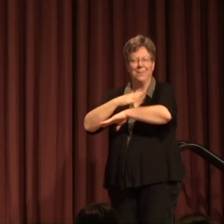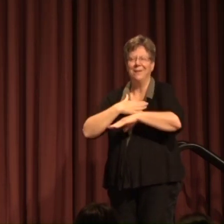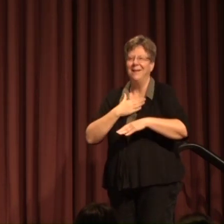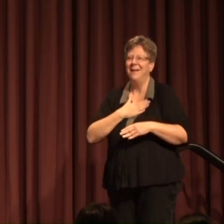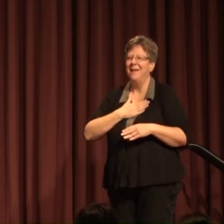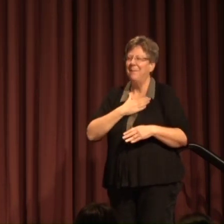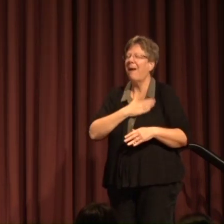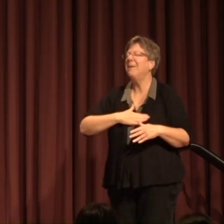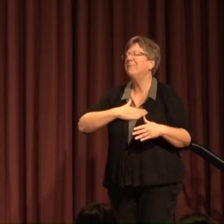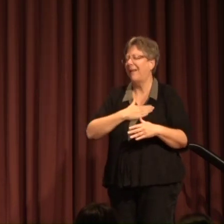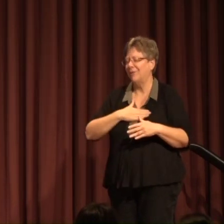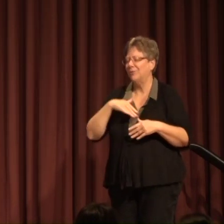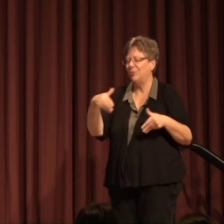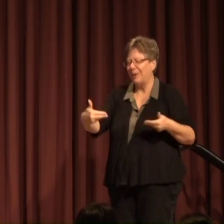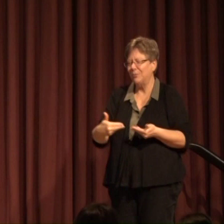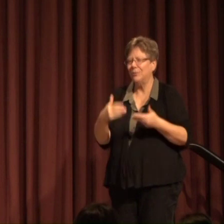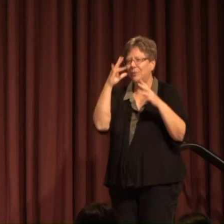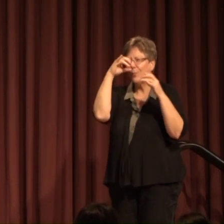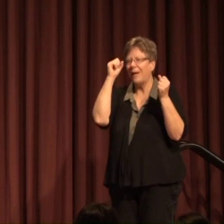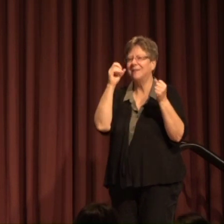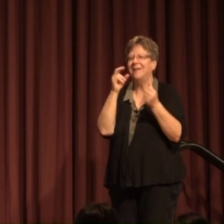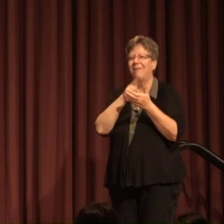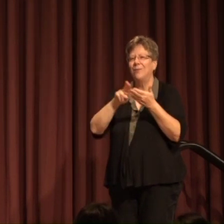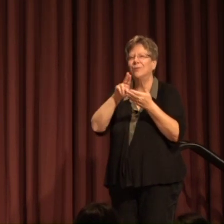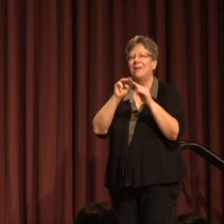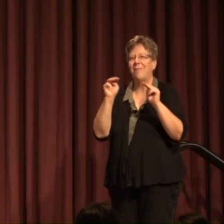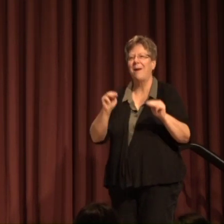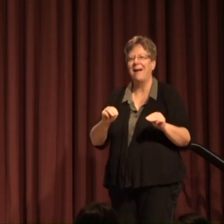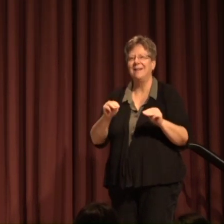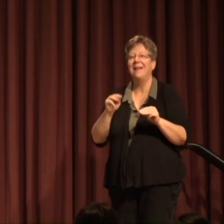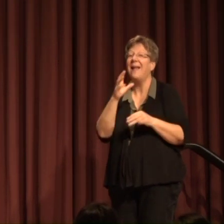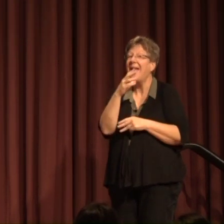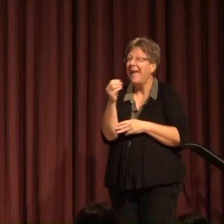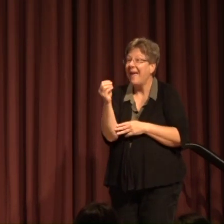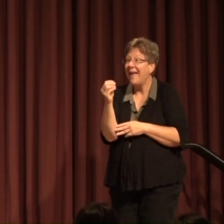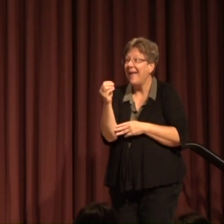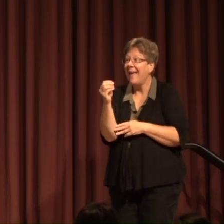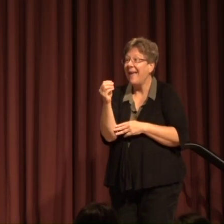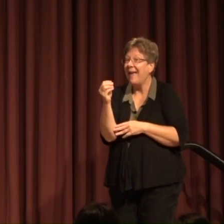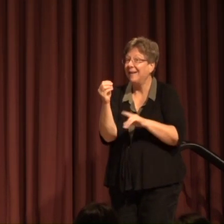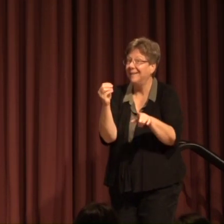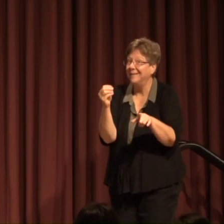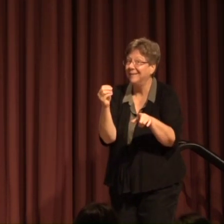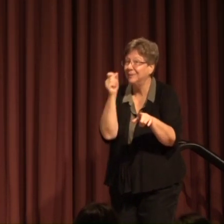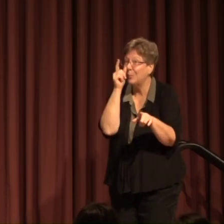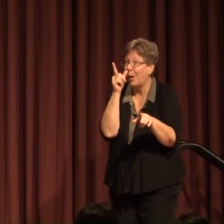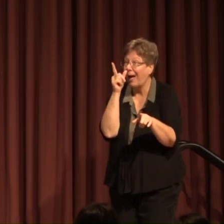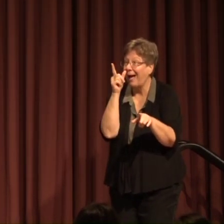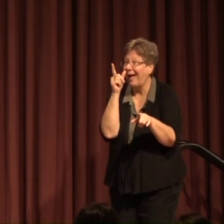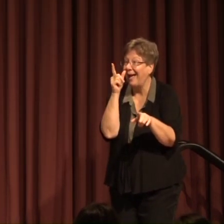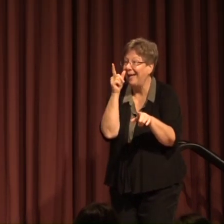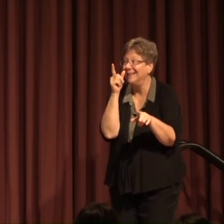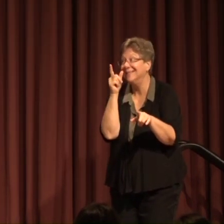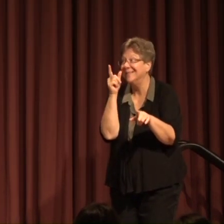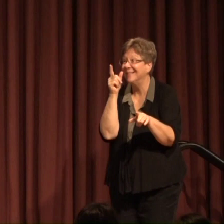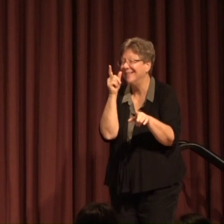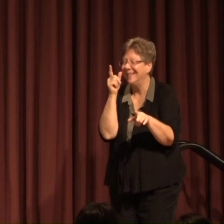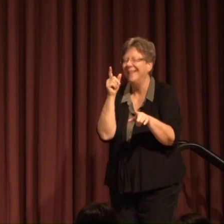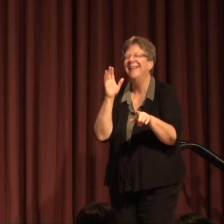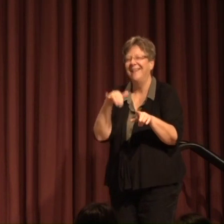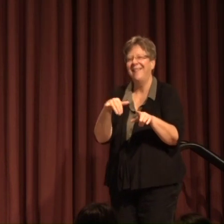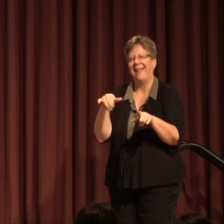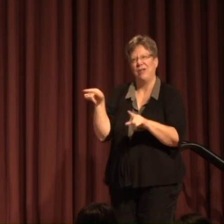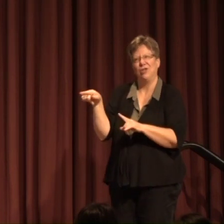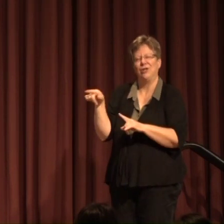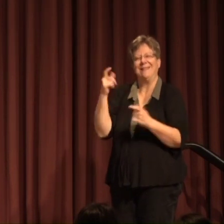introduce this morning the president of the University of Montana and here's the surprise part at least for the broadcast it that